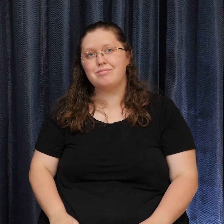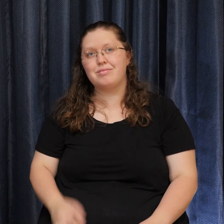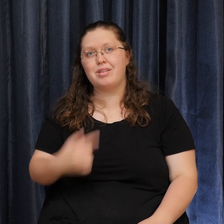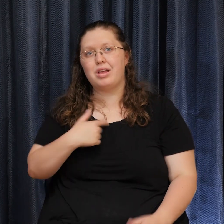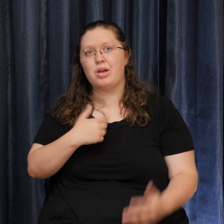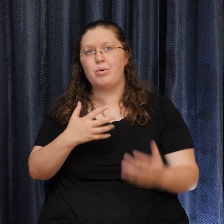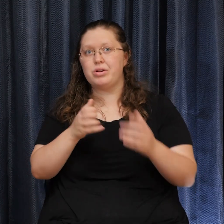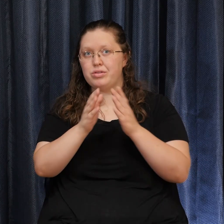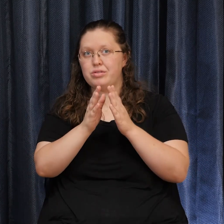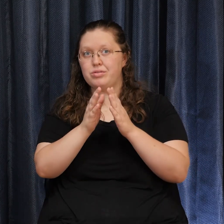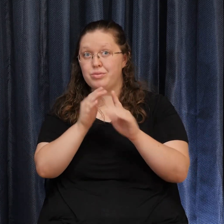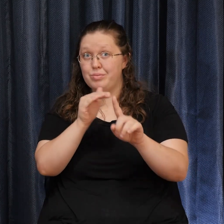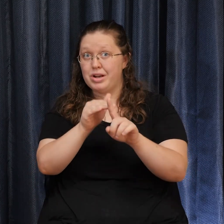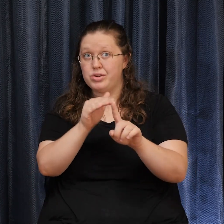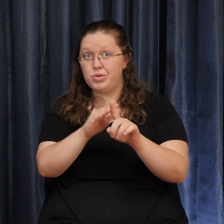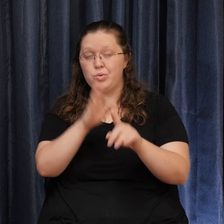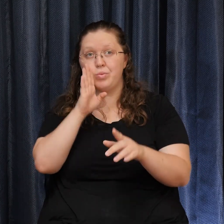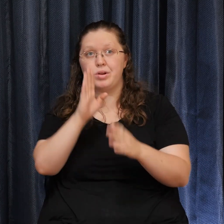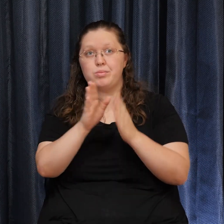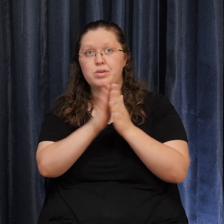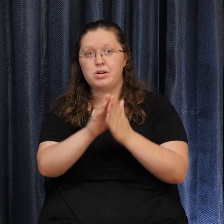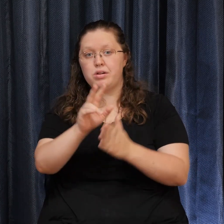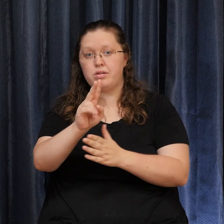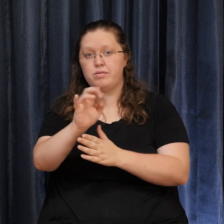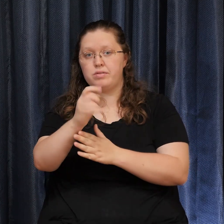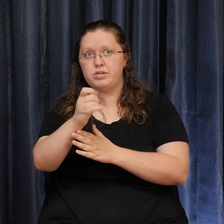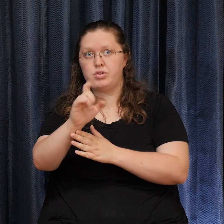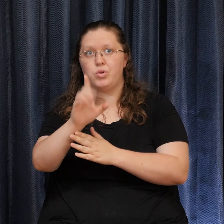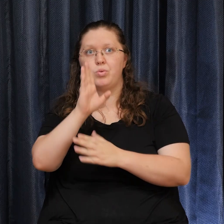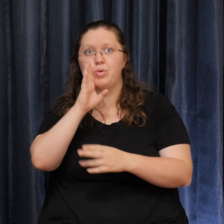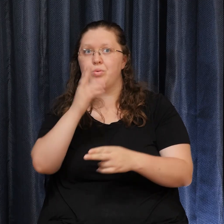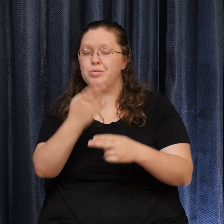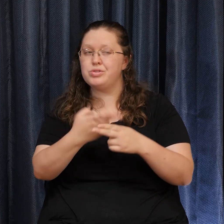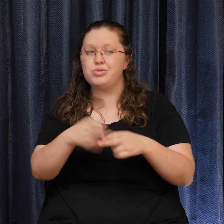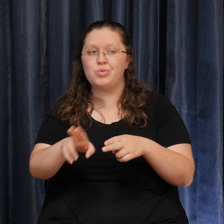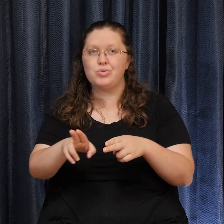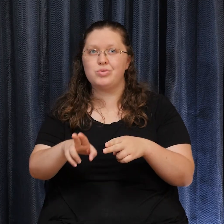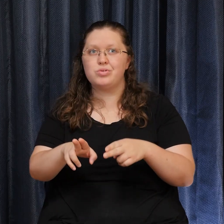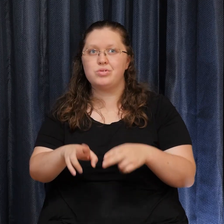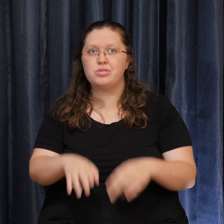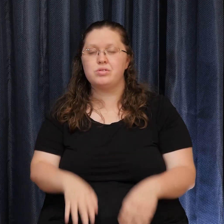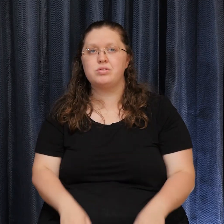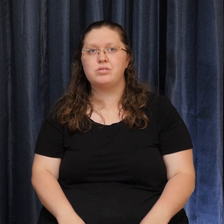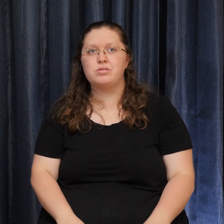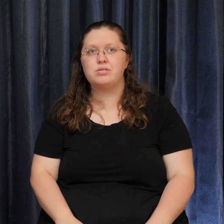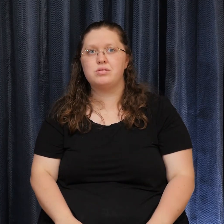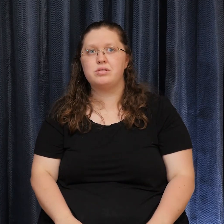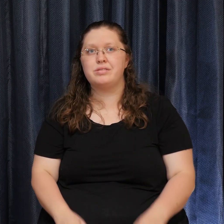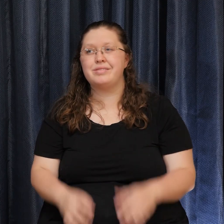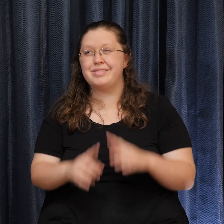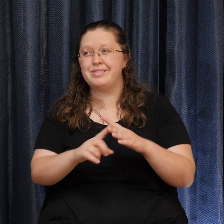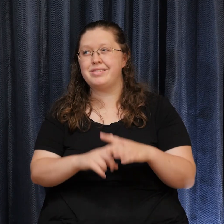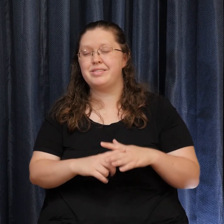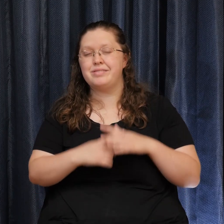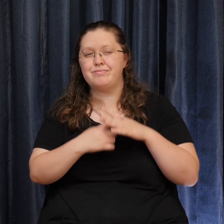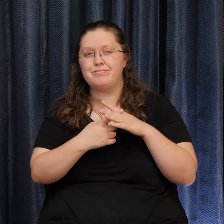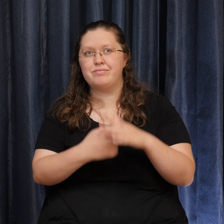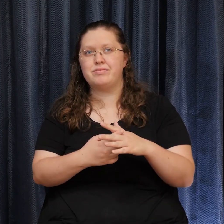Prayer vigil It will be Relatively short 10 to 12 minutes An initiation If you will Into the idea Of a